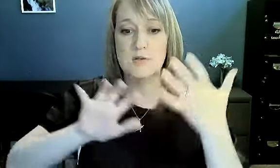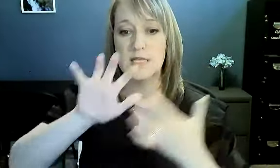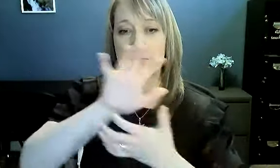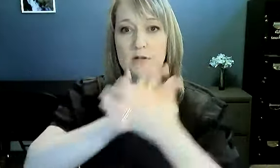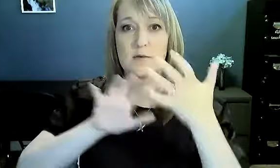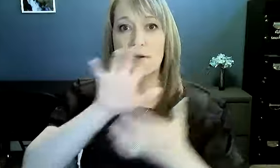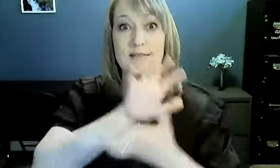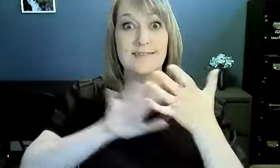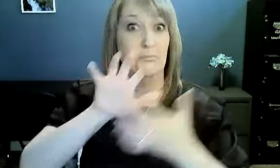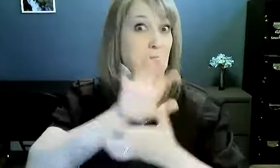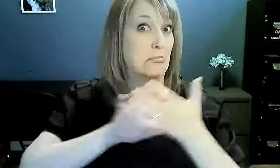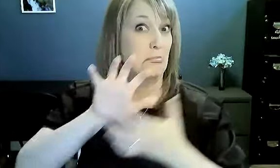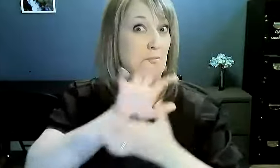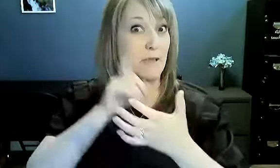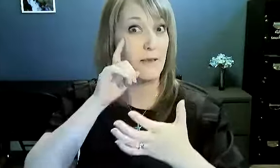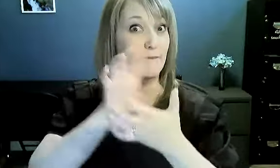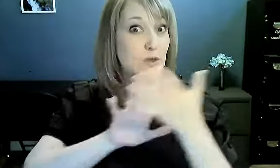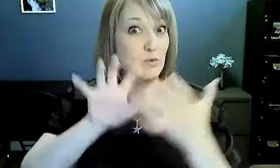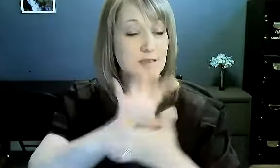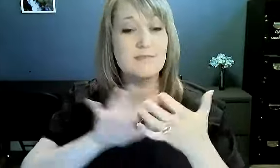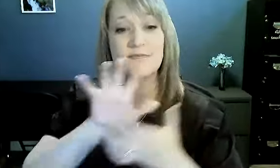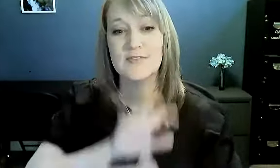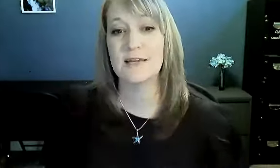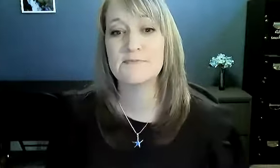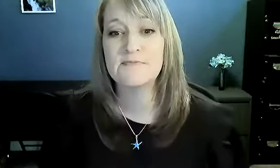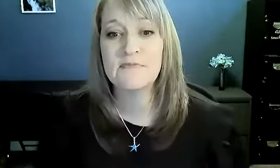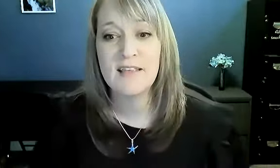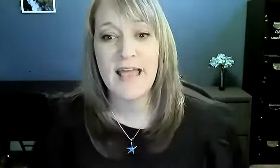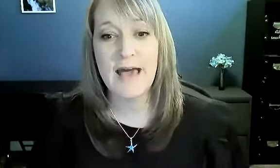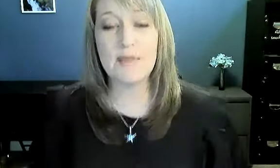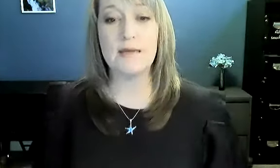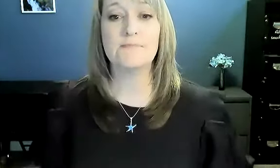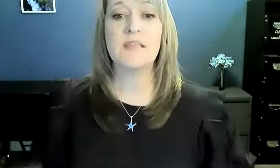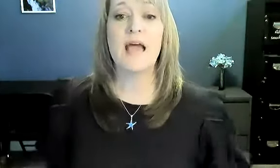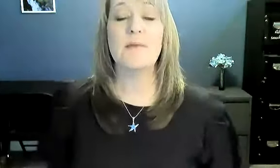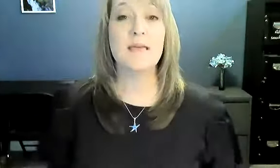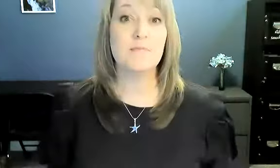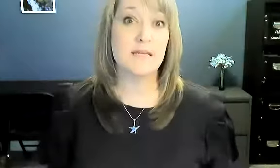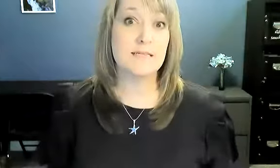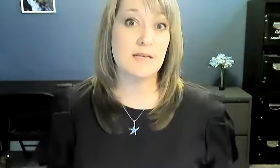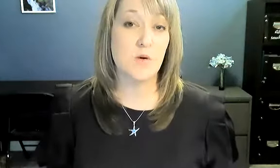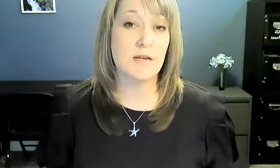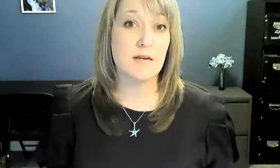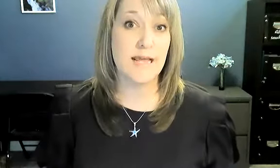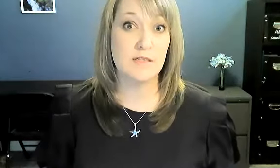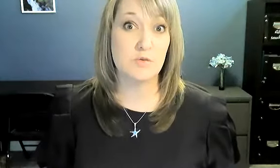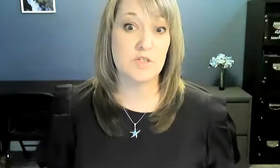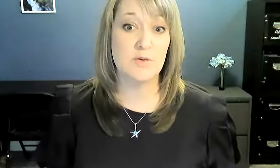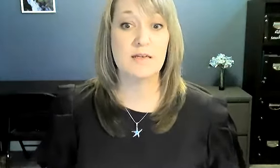goes counterclockwise. Confused. Okay. Happy. Happy can be signed one-handed or two-handed